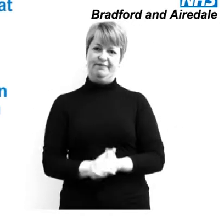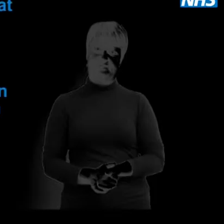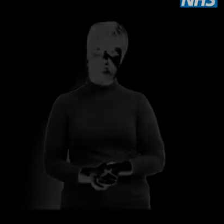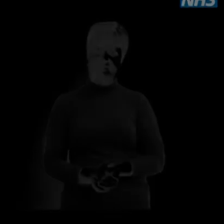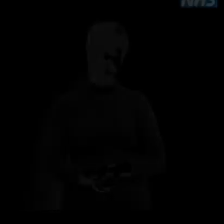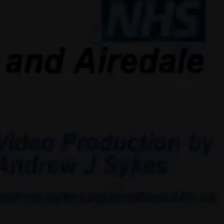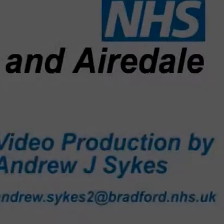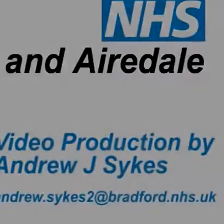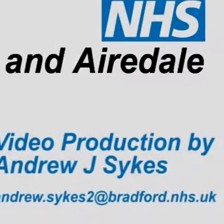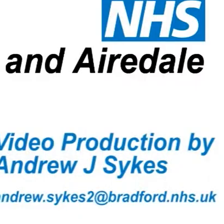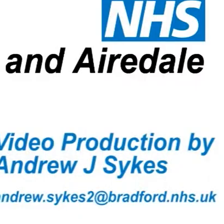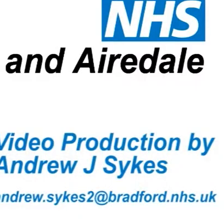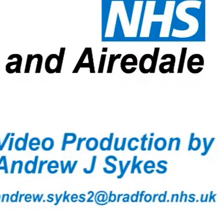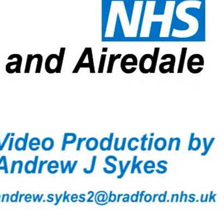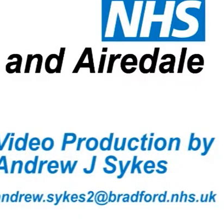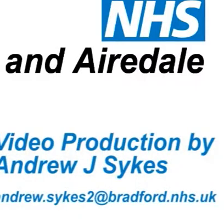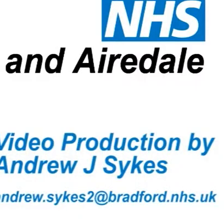to inform yourself